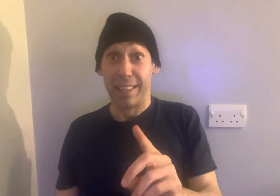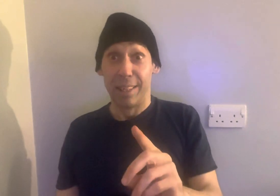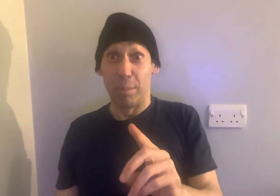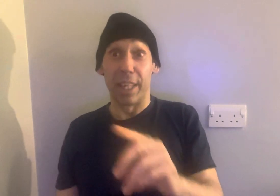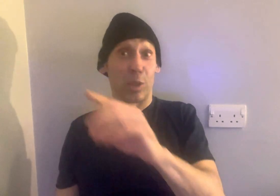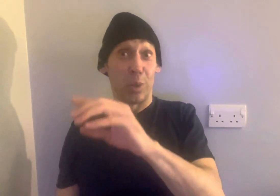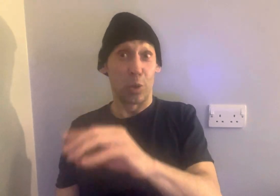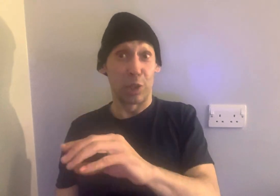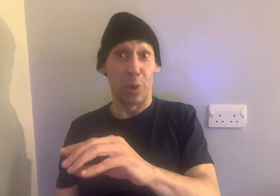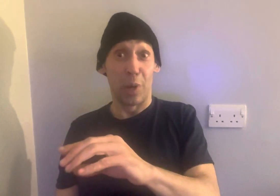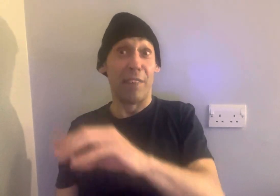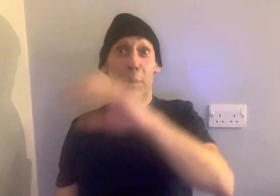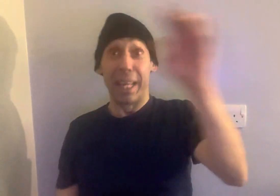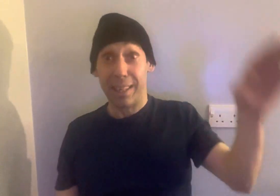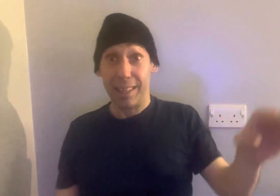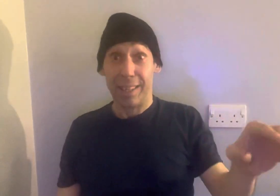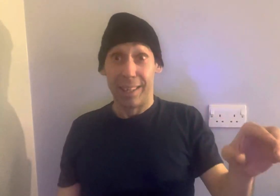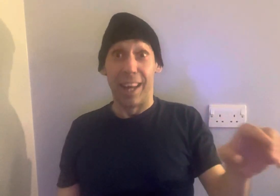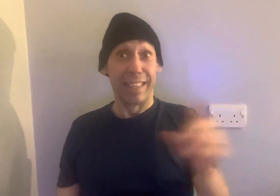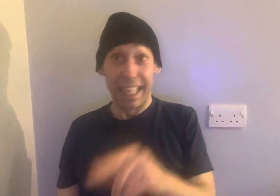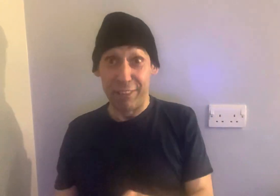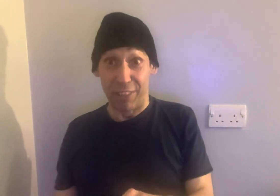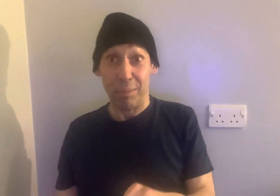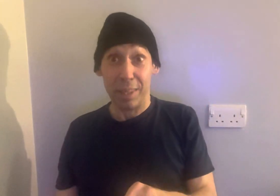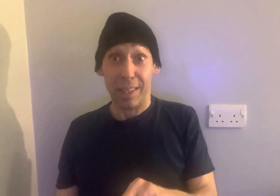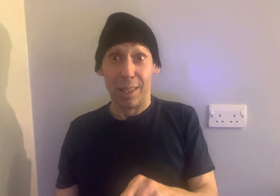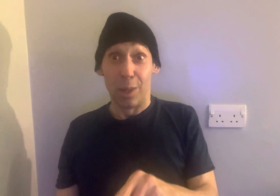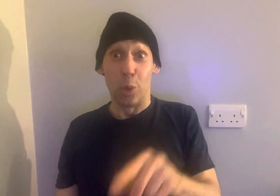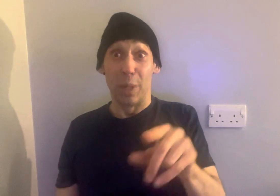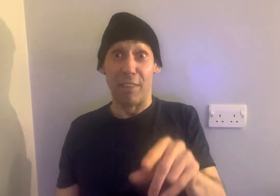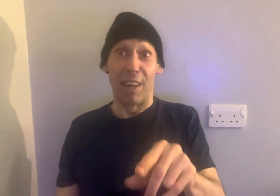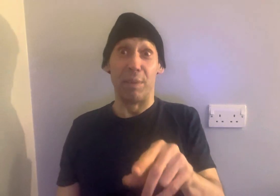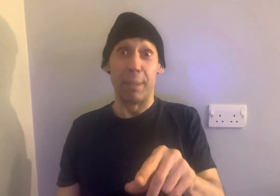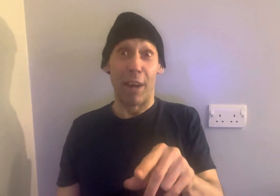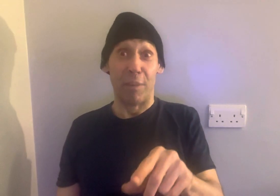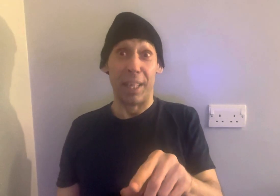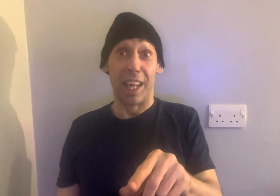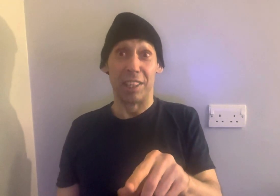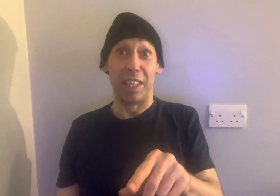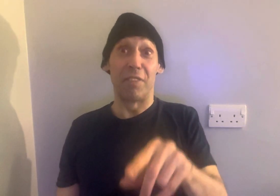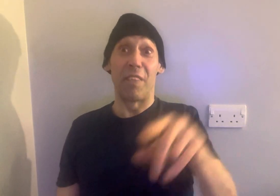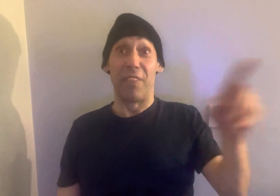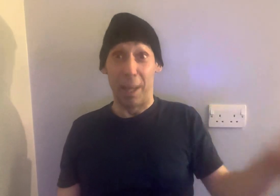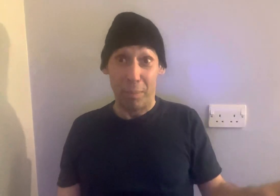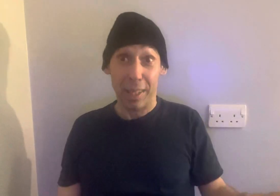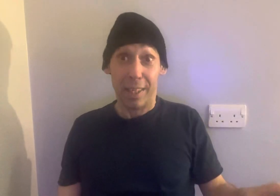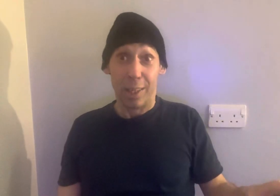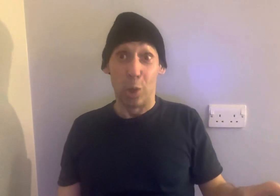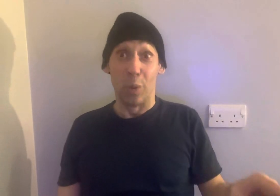but there's always also other men underneath him who will have other men underneath them who will